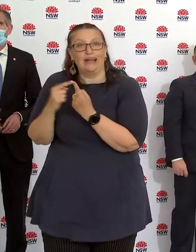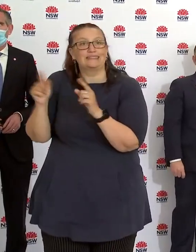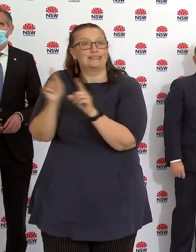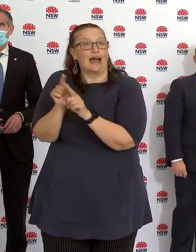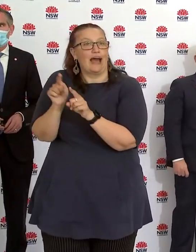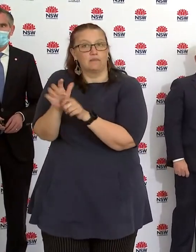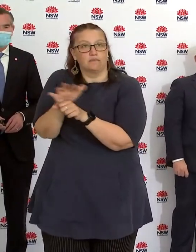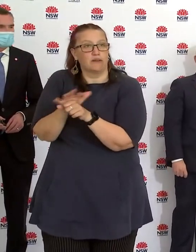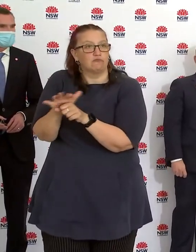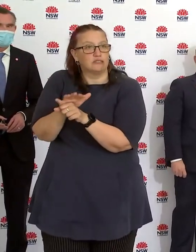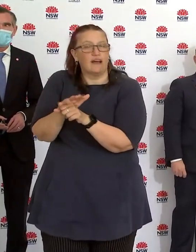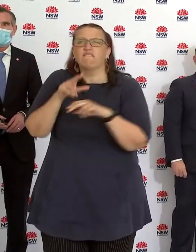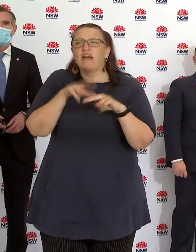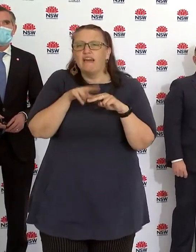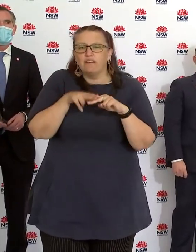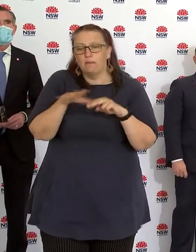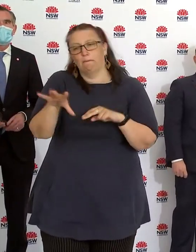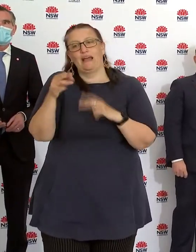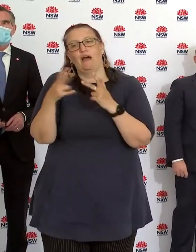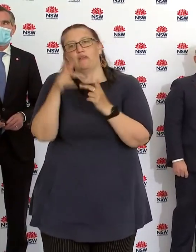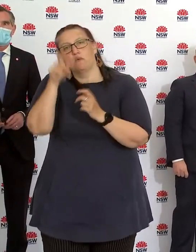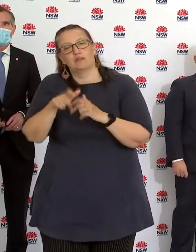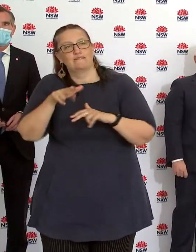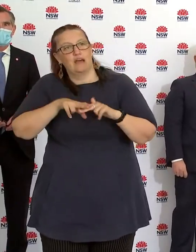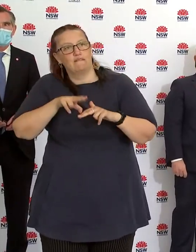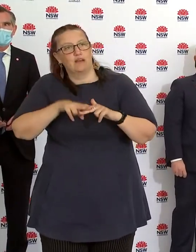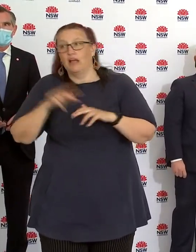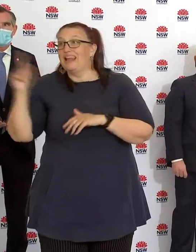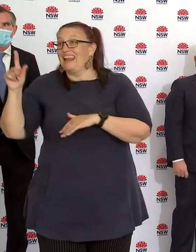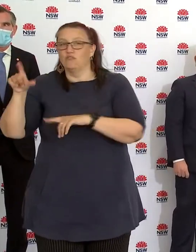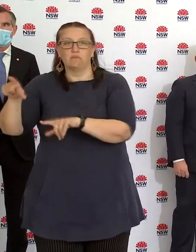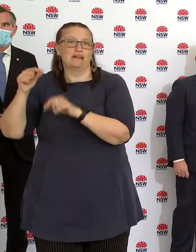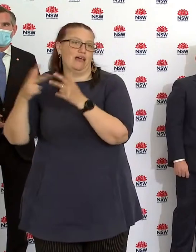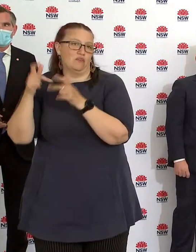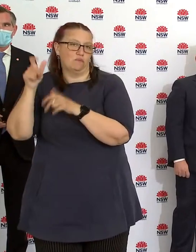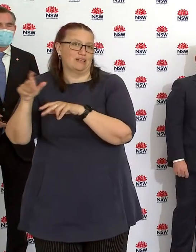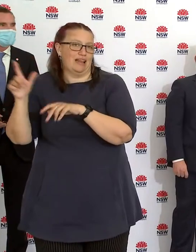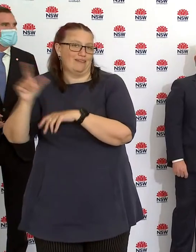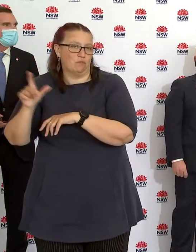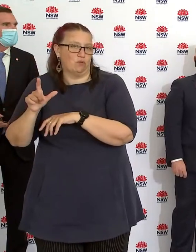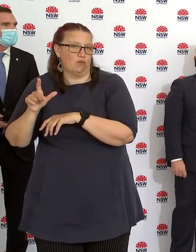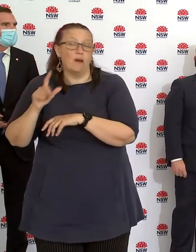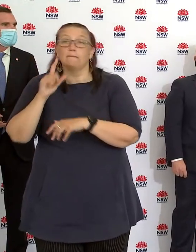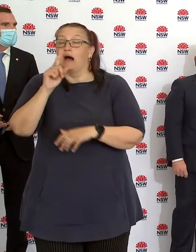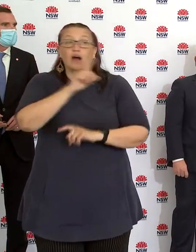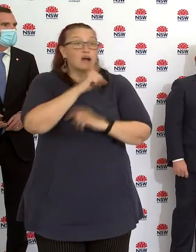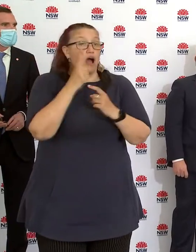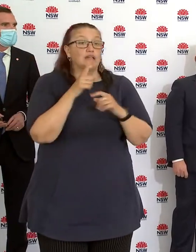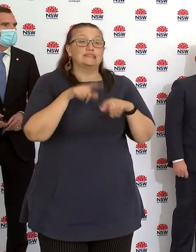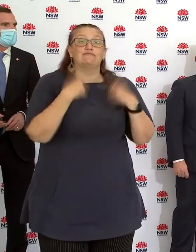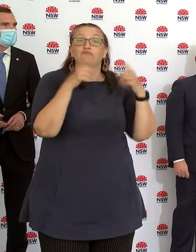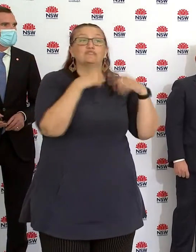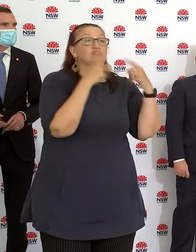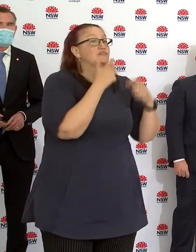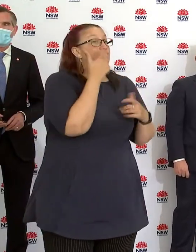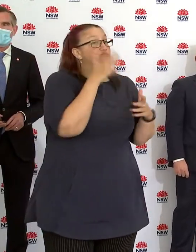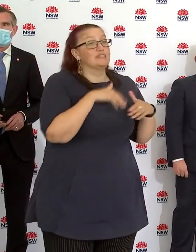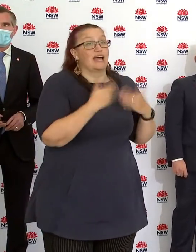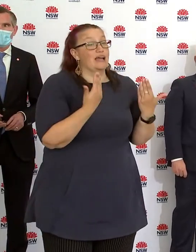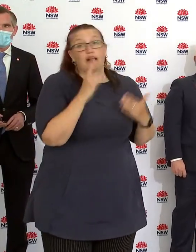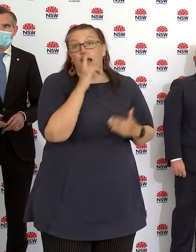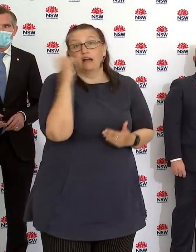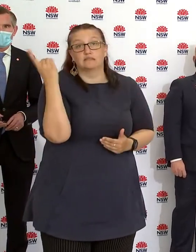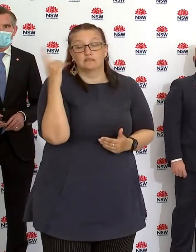outside those local government areas, you nominate one person, but it has to be the same person. You can't have a different person every day. You have to